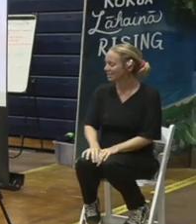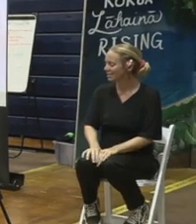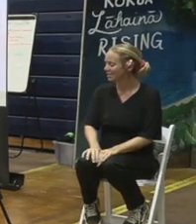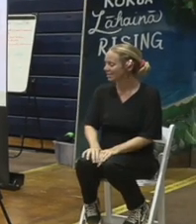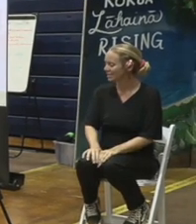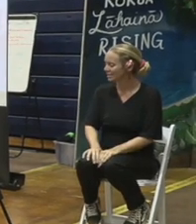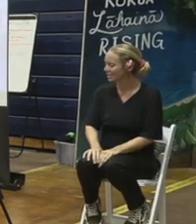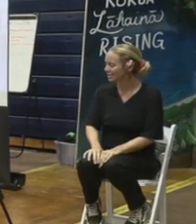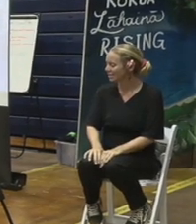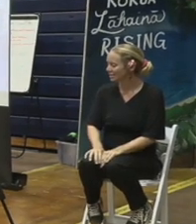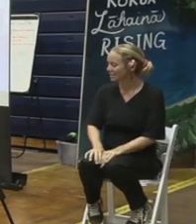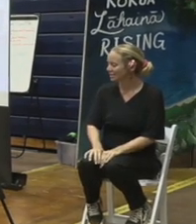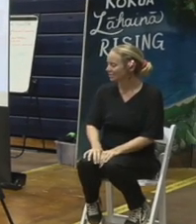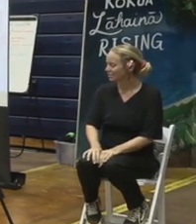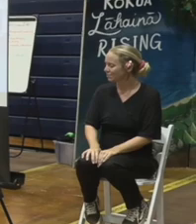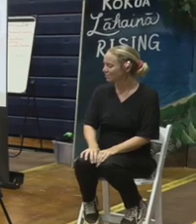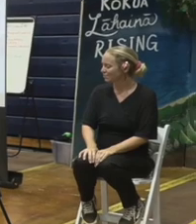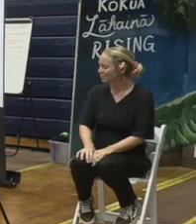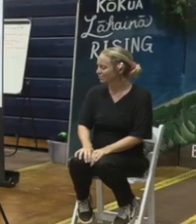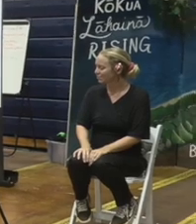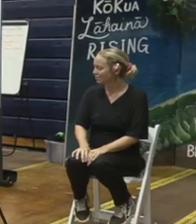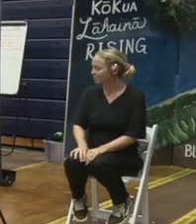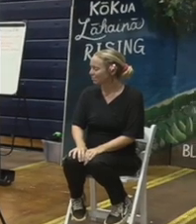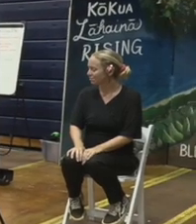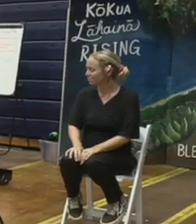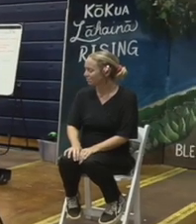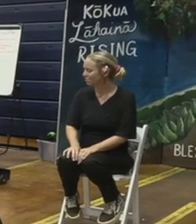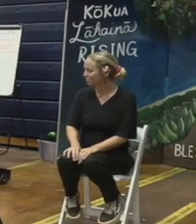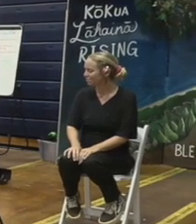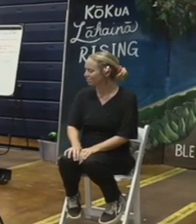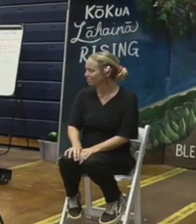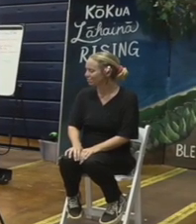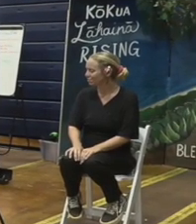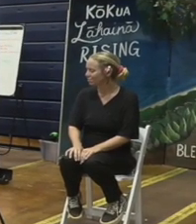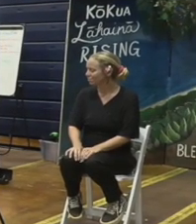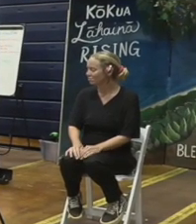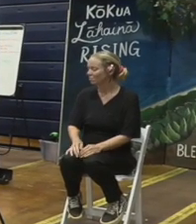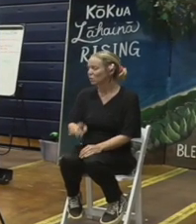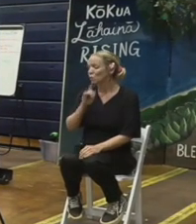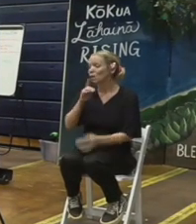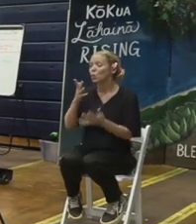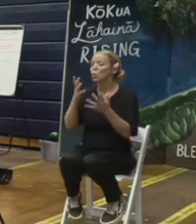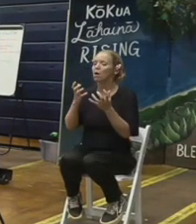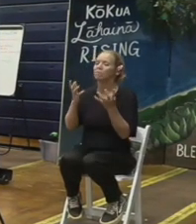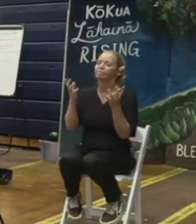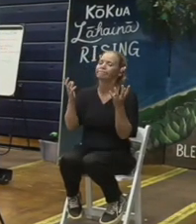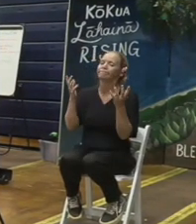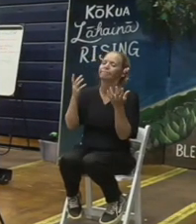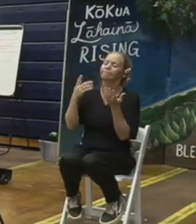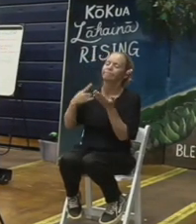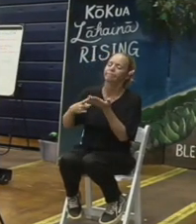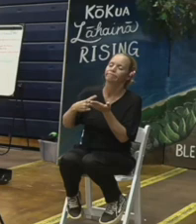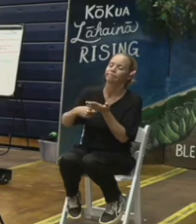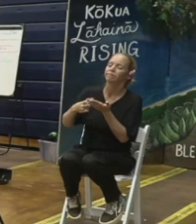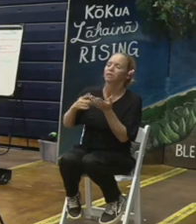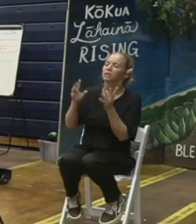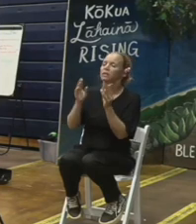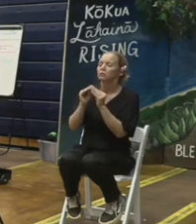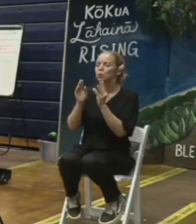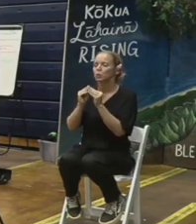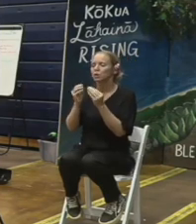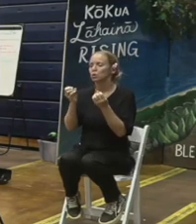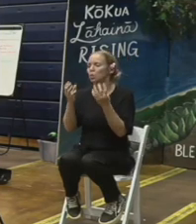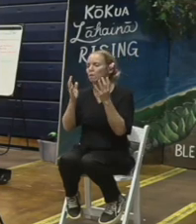you know this was just something we wanted to come to the community and get there's so much talk about what's happening we